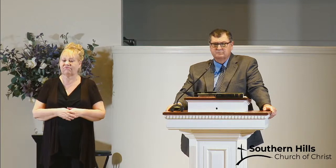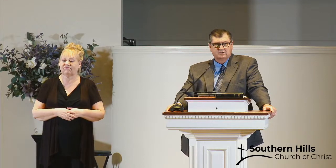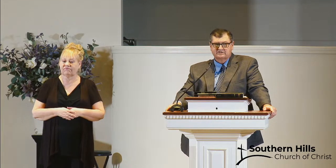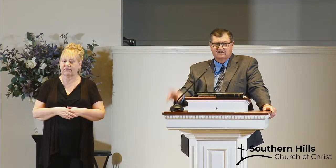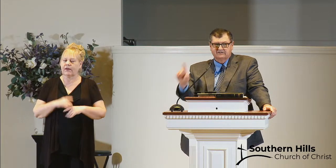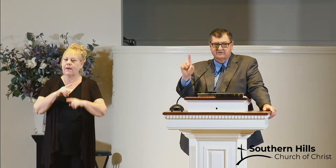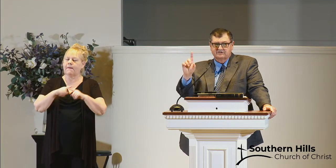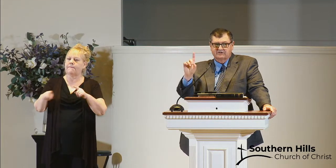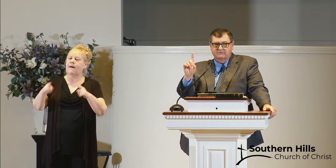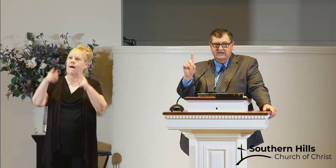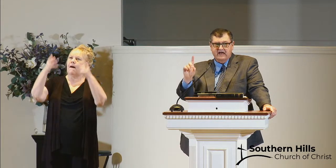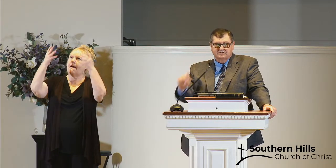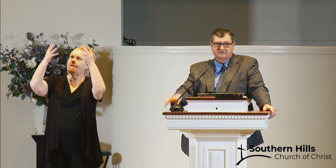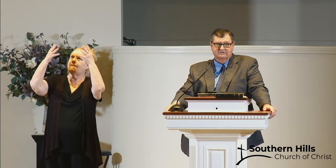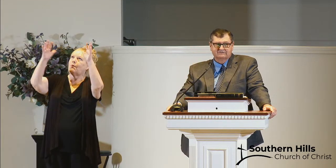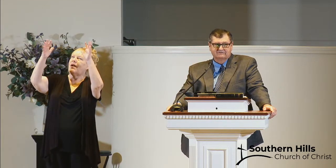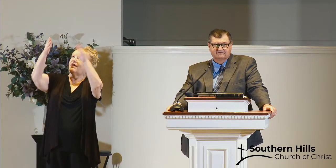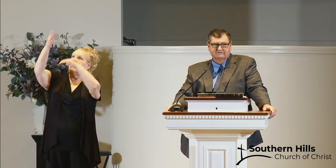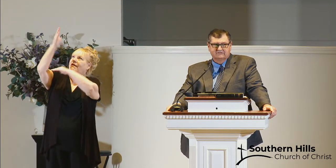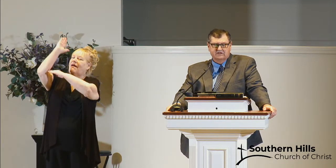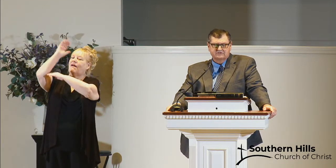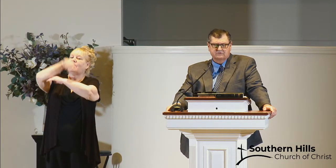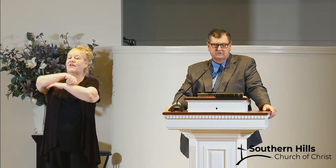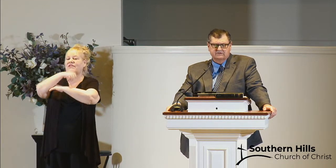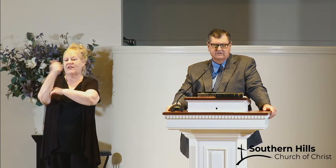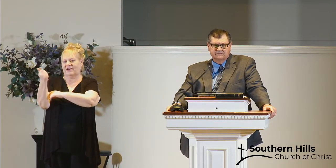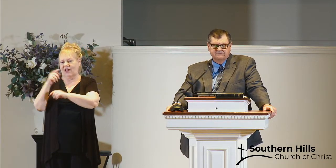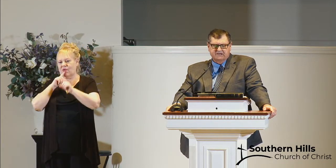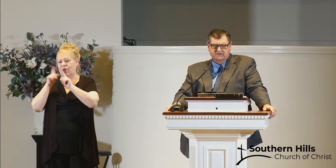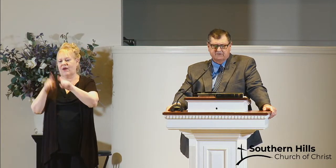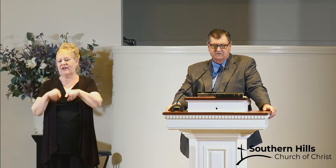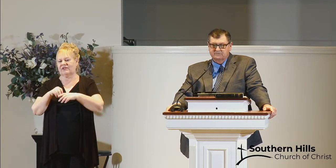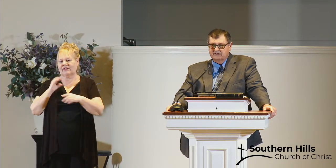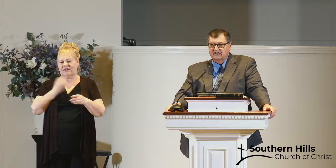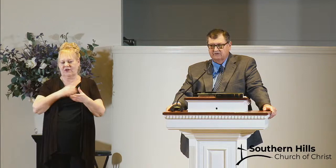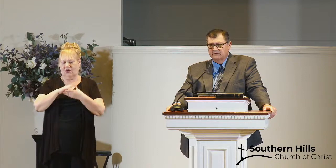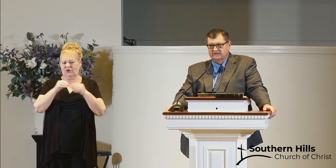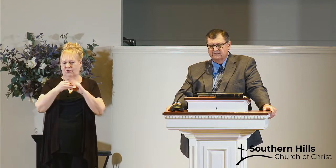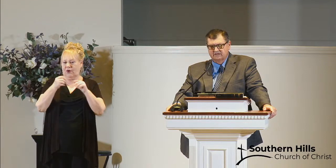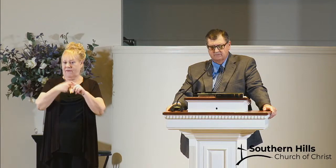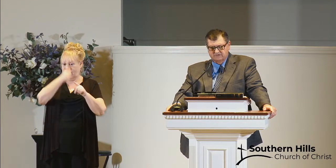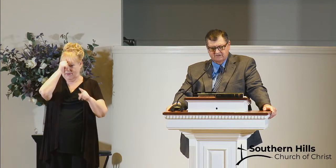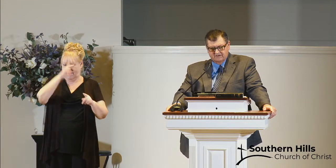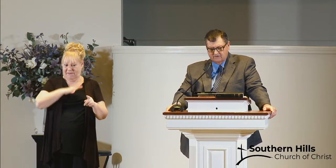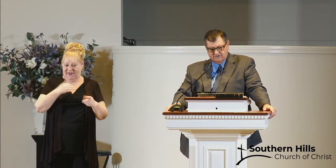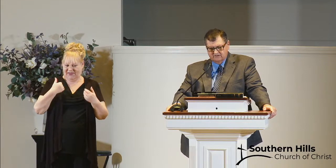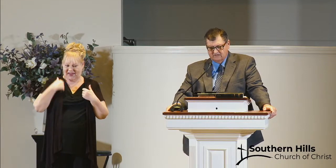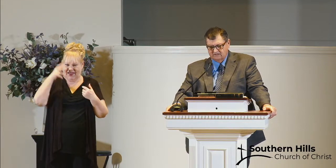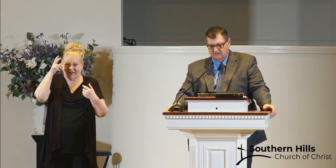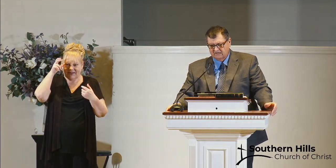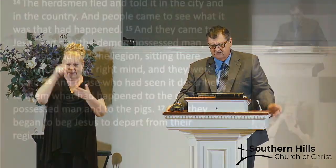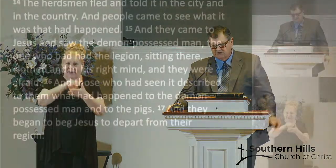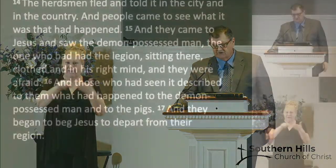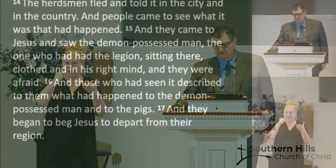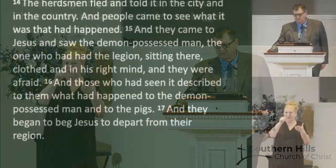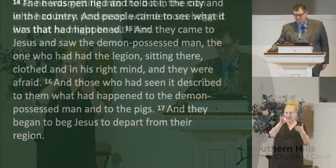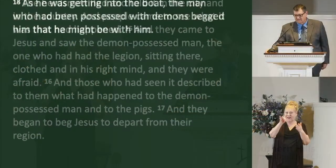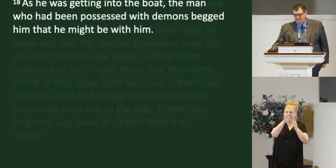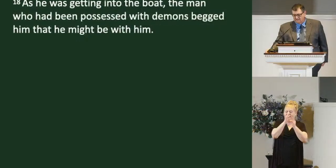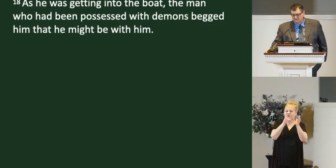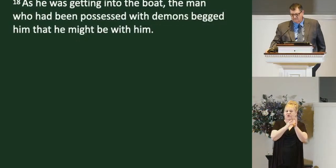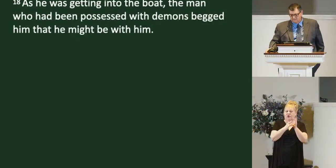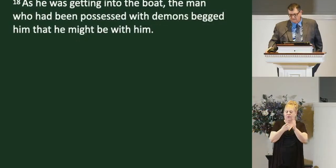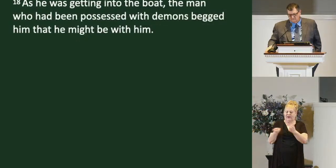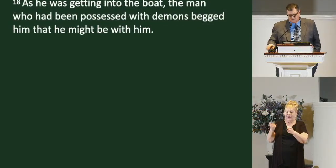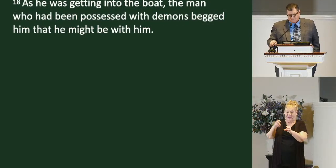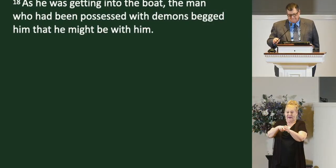but praise god there's another reaction in our story and it comes from the guy who had the demons verse 18 again as jesus was